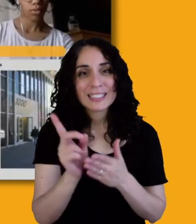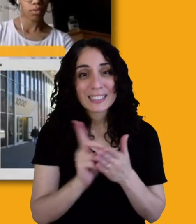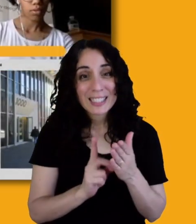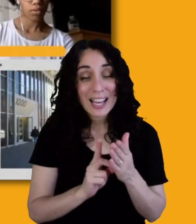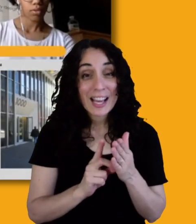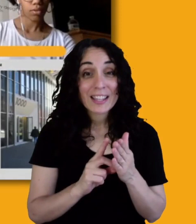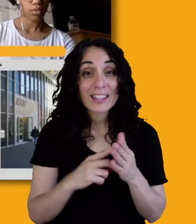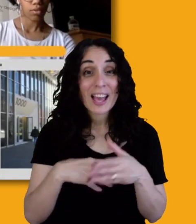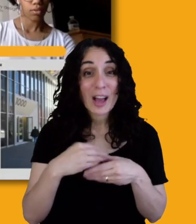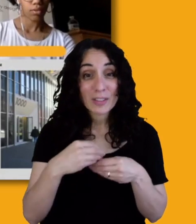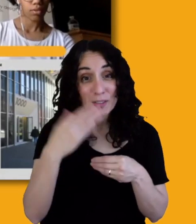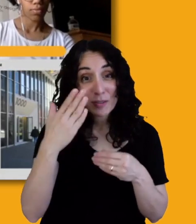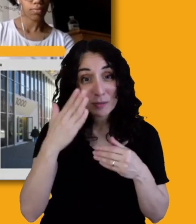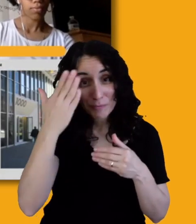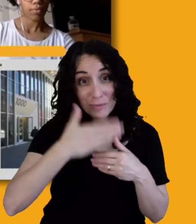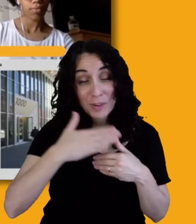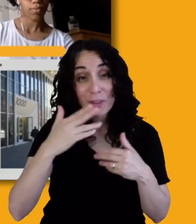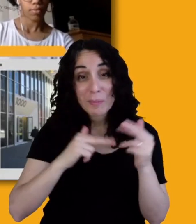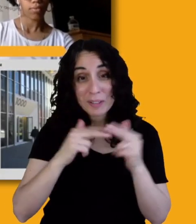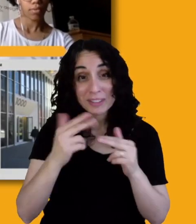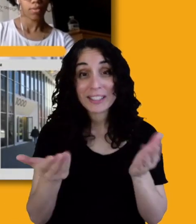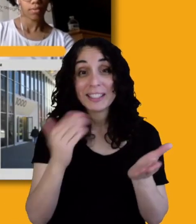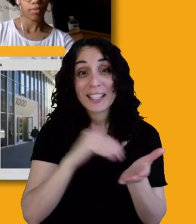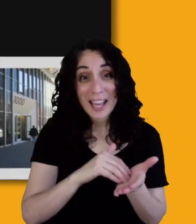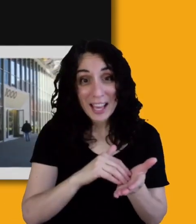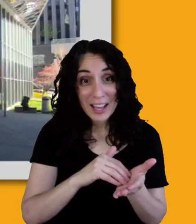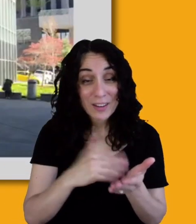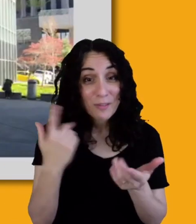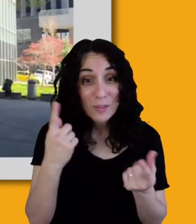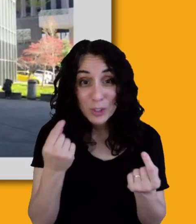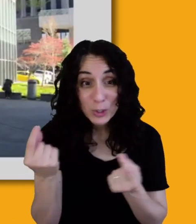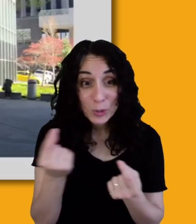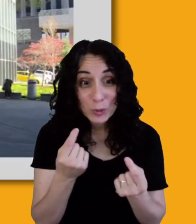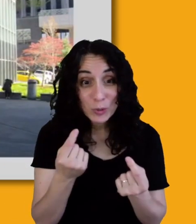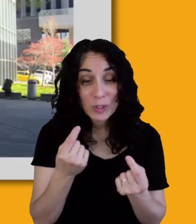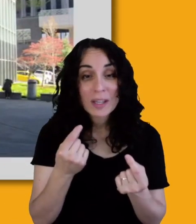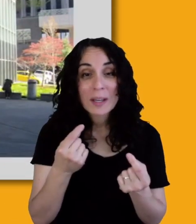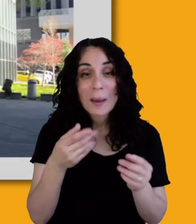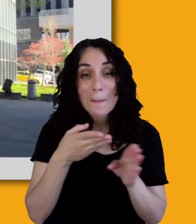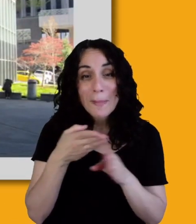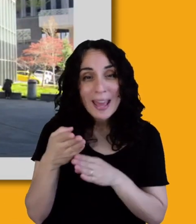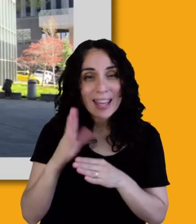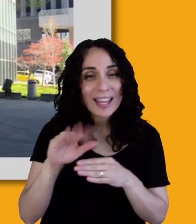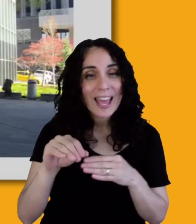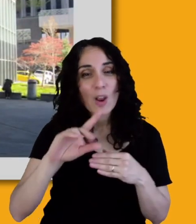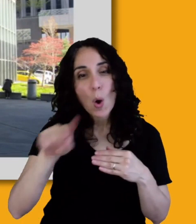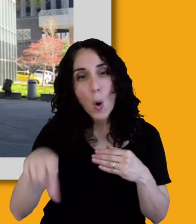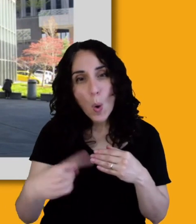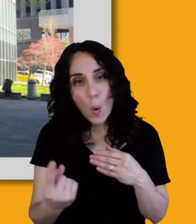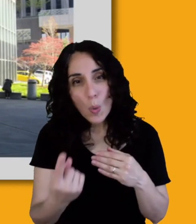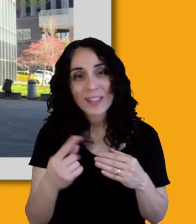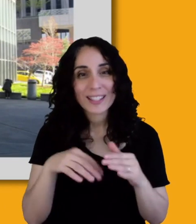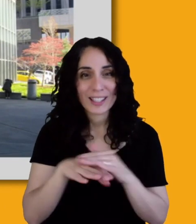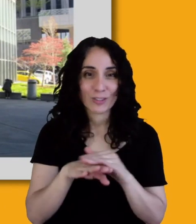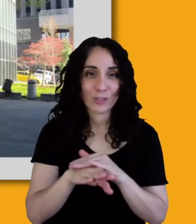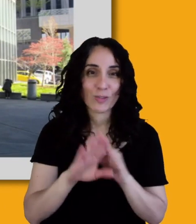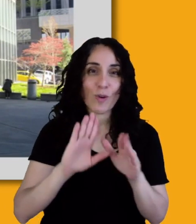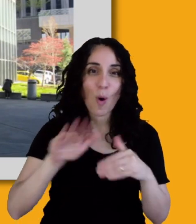building so that the main entrance and the only entrance so that everybody gets to use the same entrance is